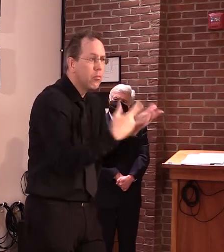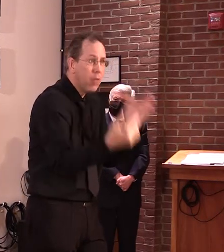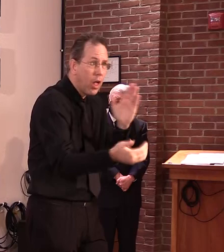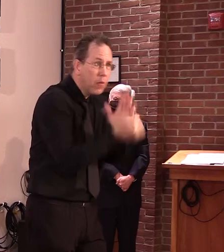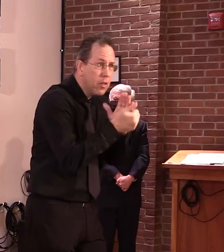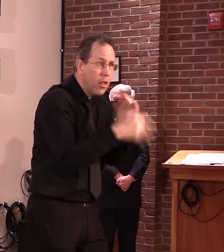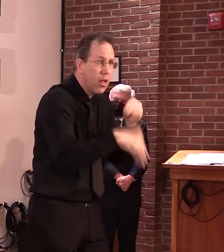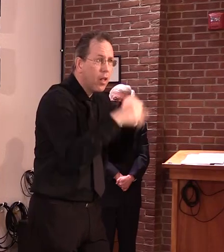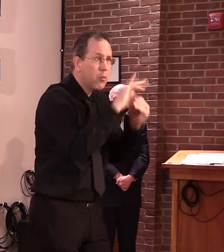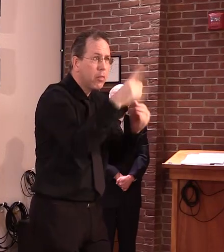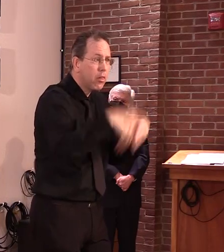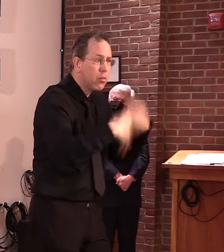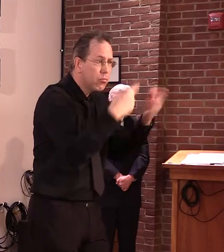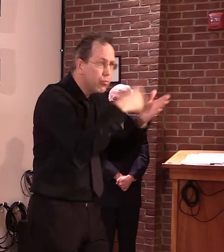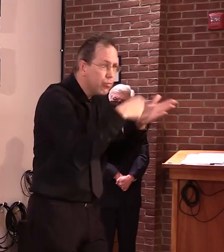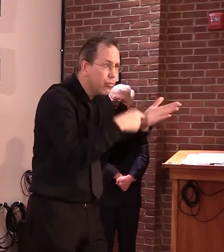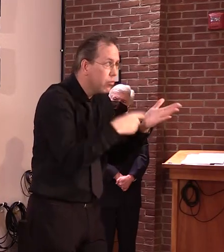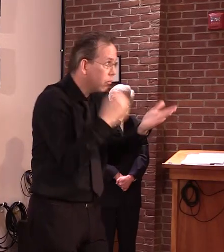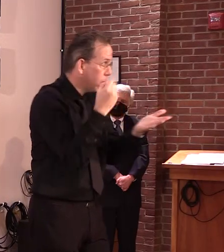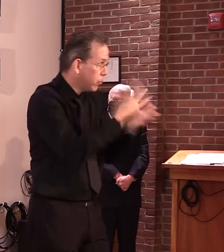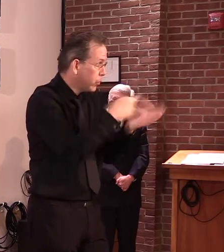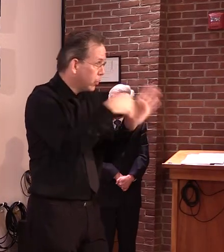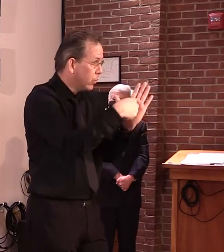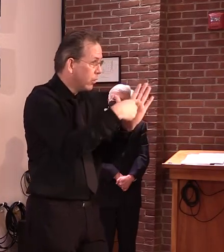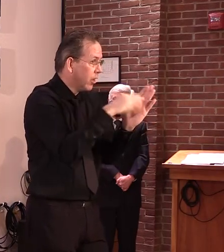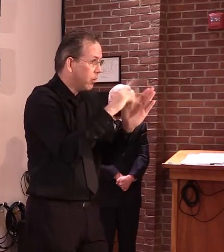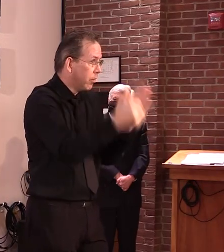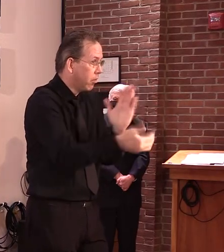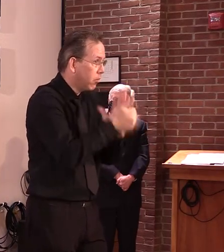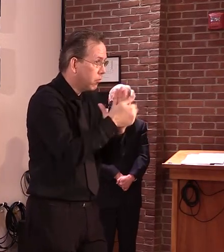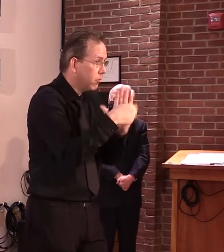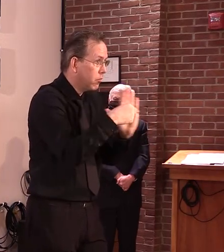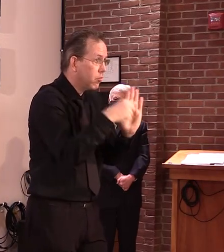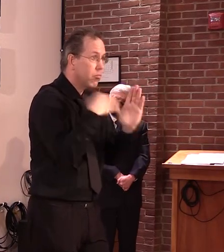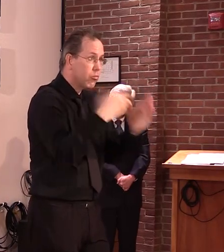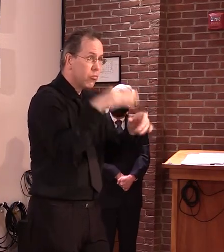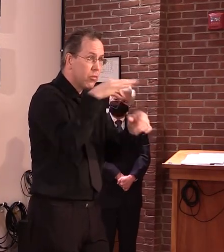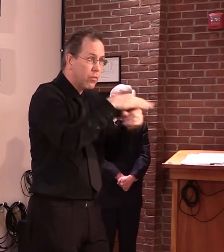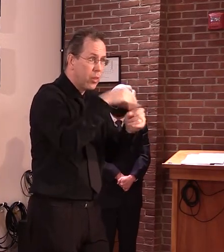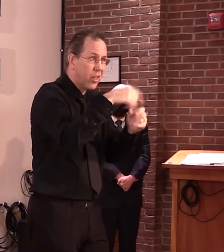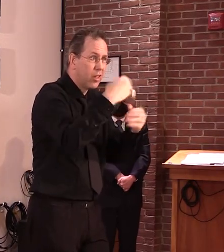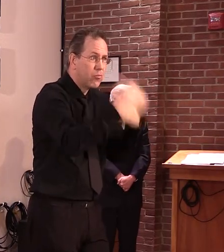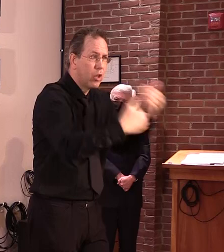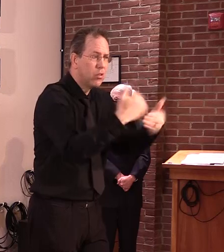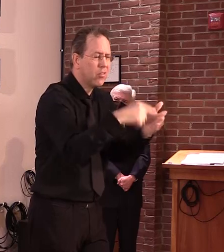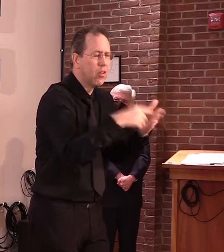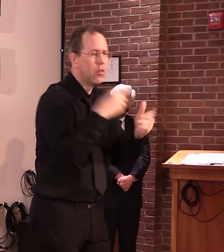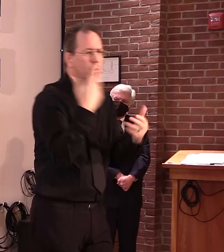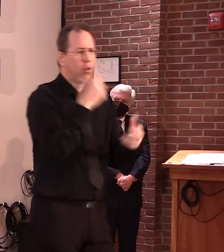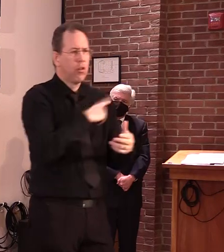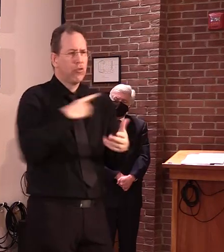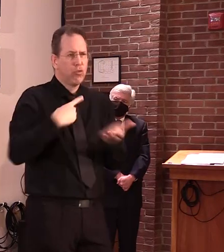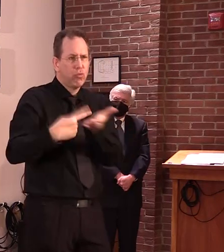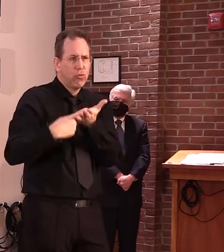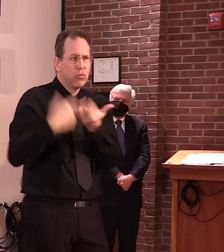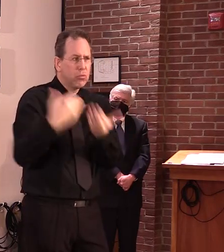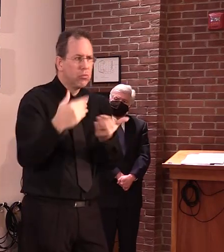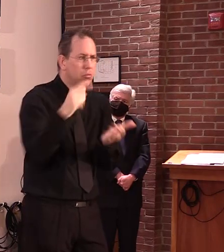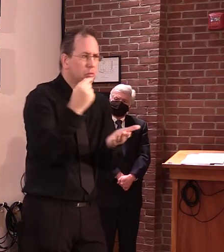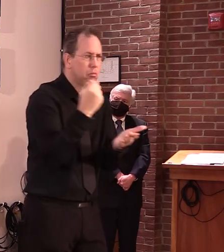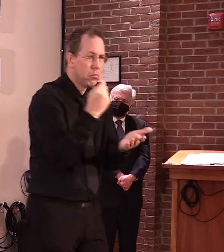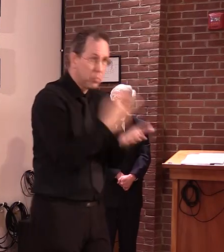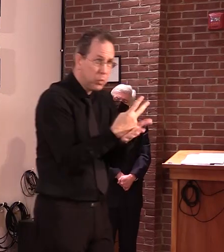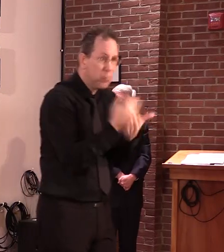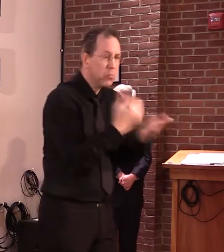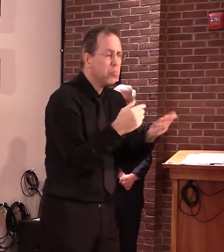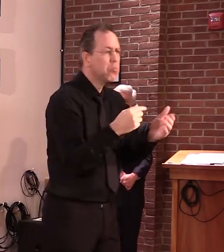my approval moving forward on any of these elections coming up. I'm just saying I'm not comfortable making this decision right now.